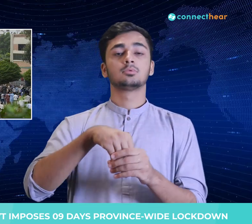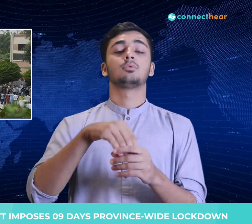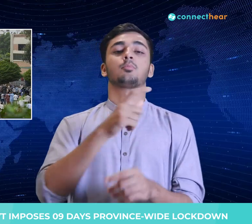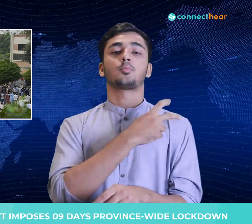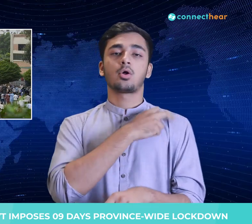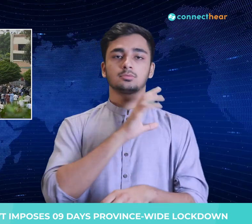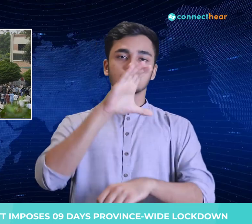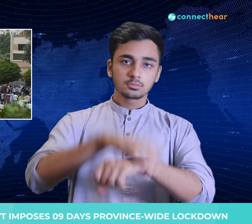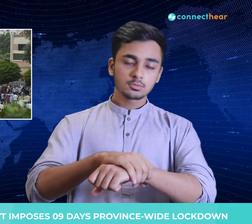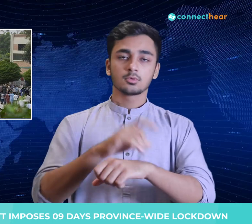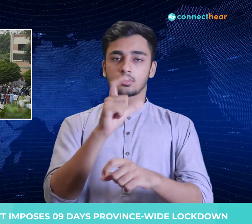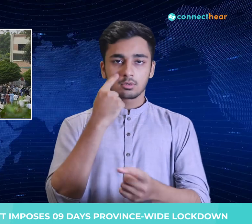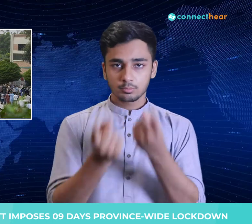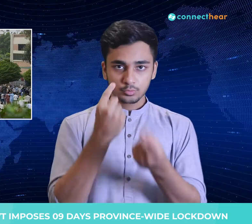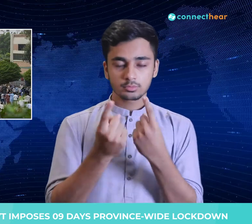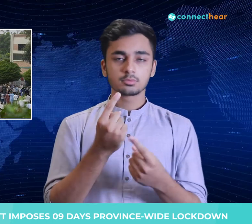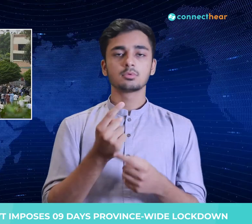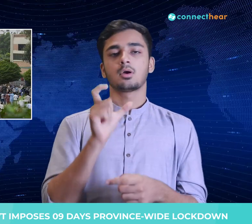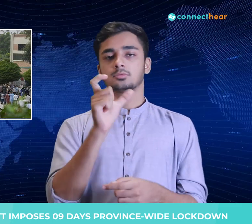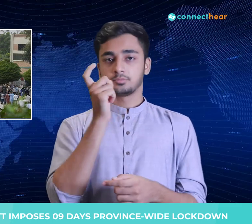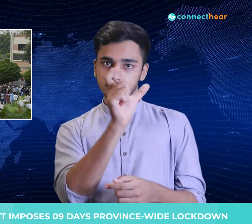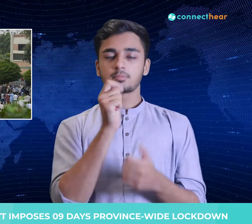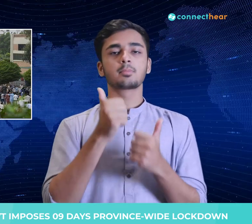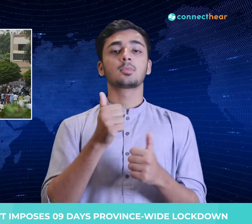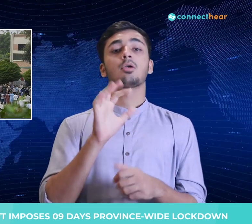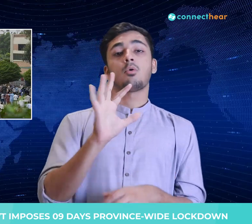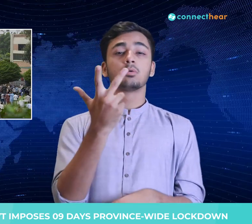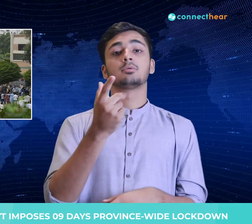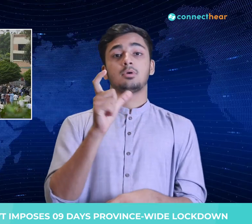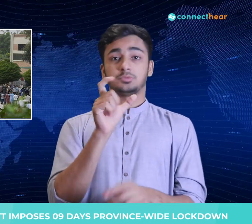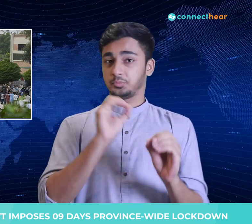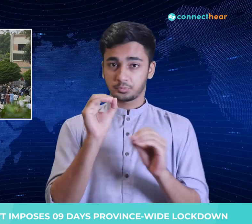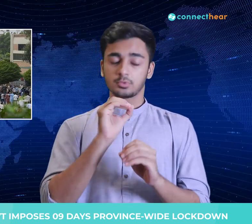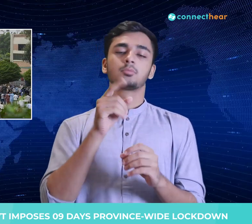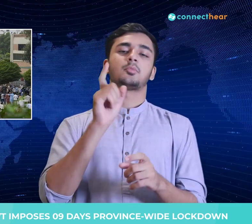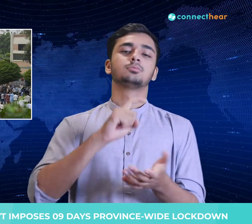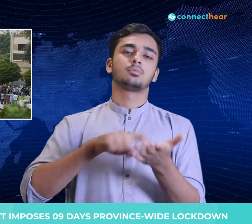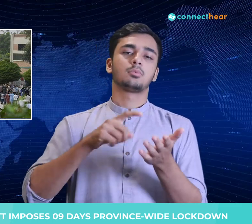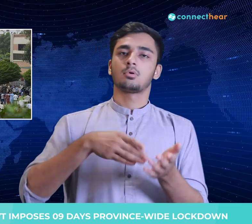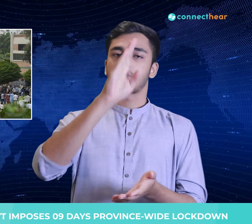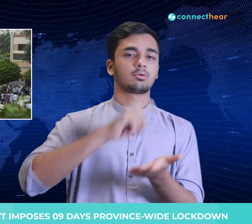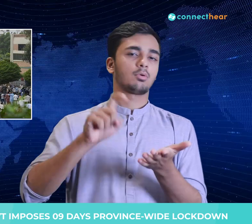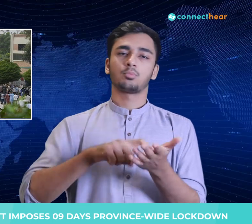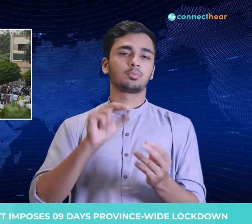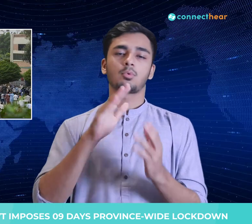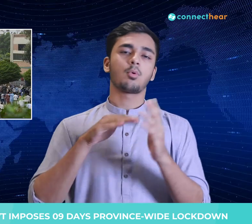carrying vaccination cards will be allowed to travel. The exempted sectors in the lockdown included pharmacies and the export